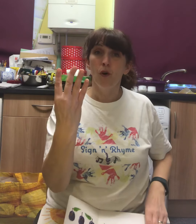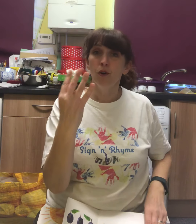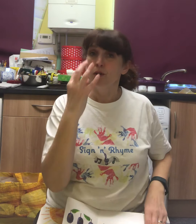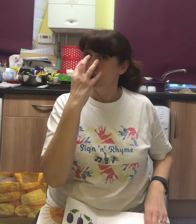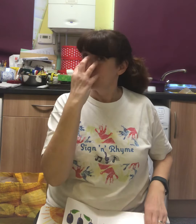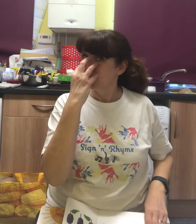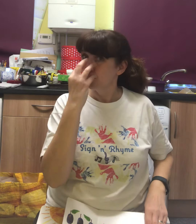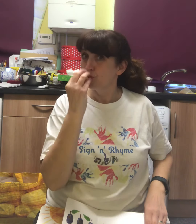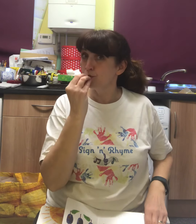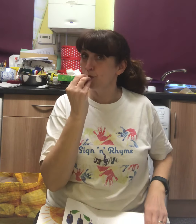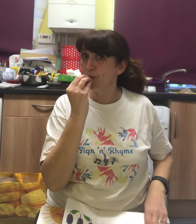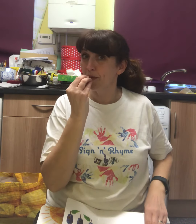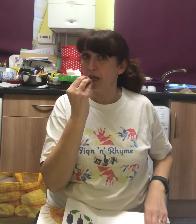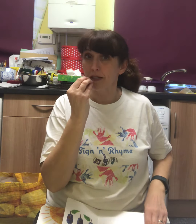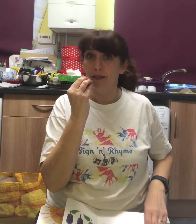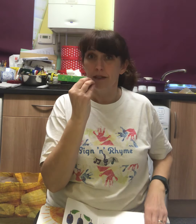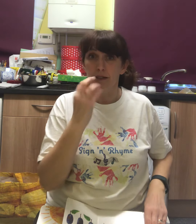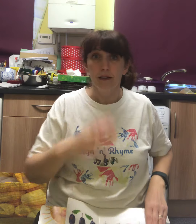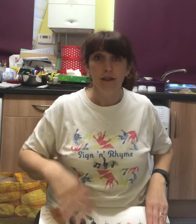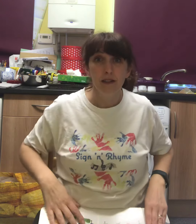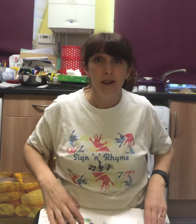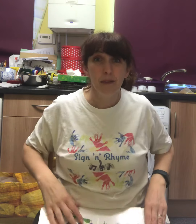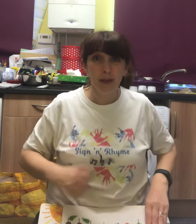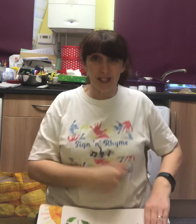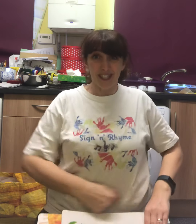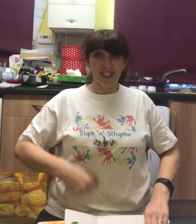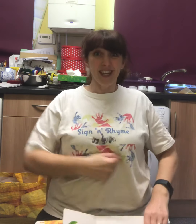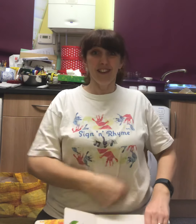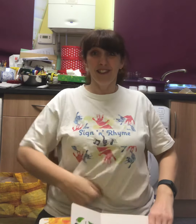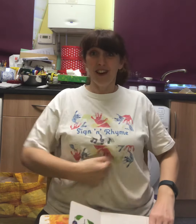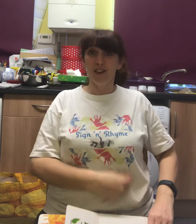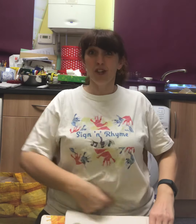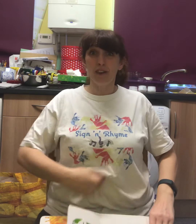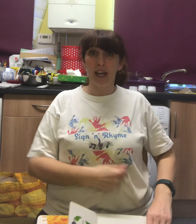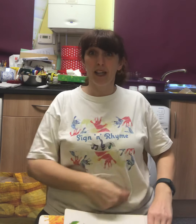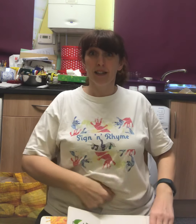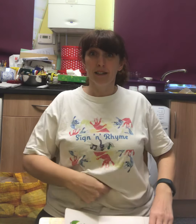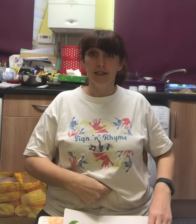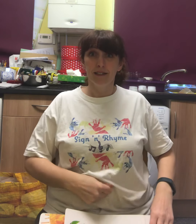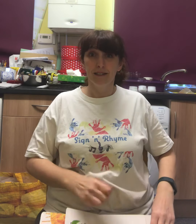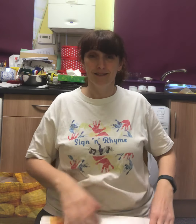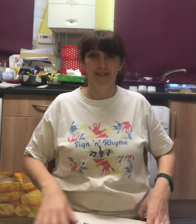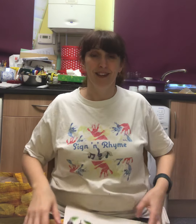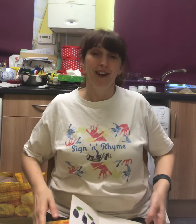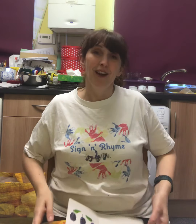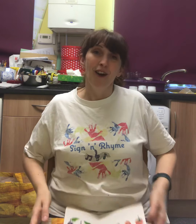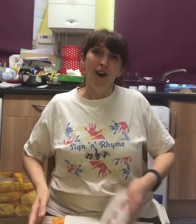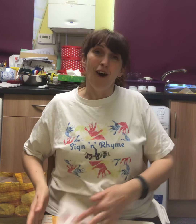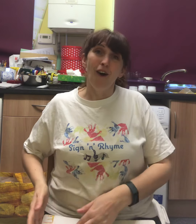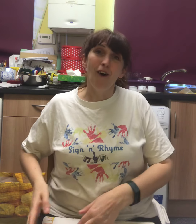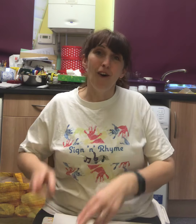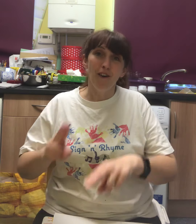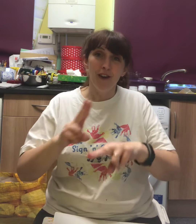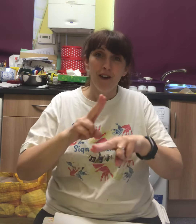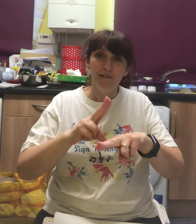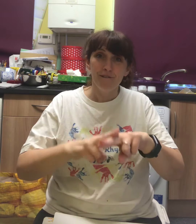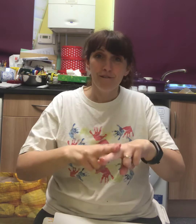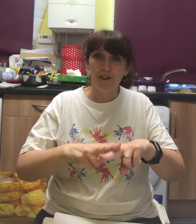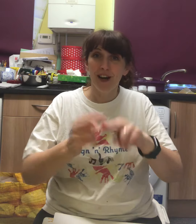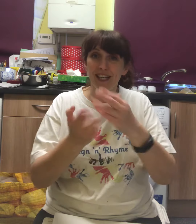Four strawberries. But he was still hungry. On Friday,